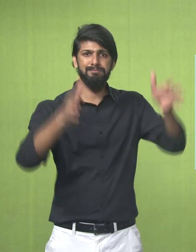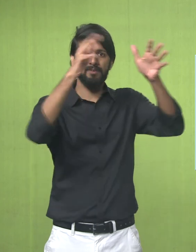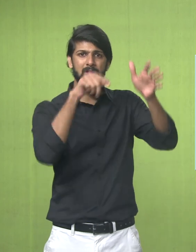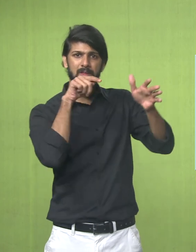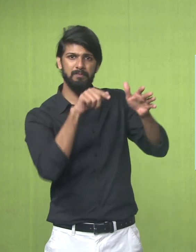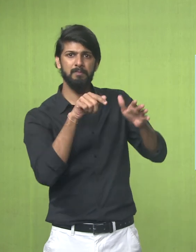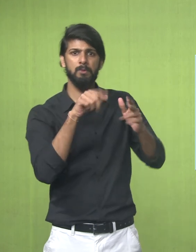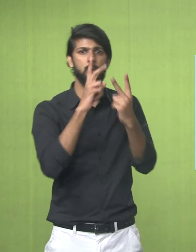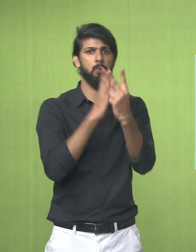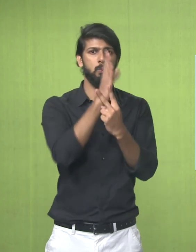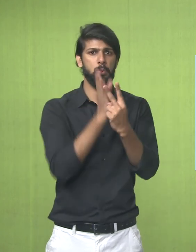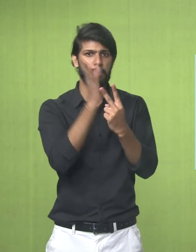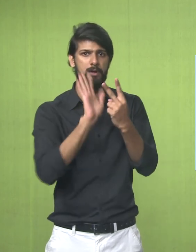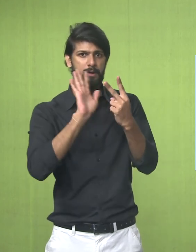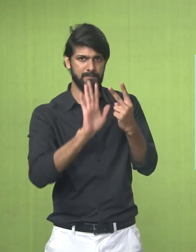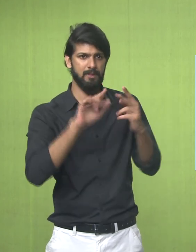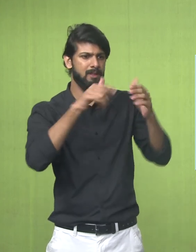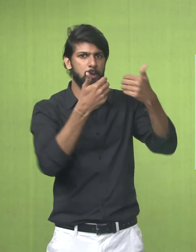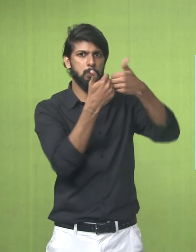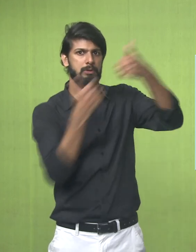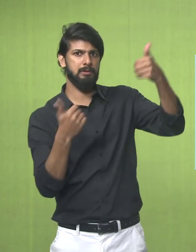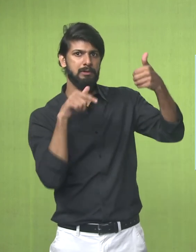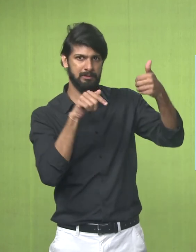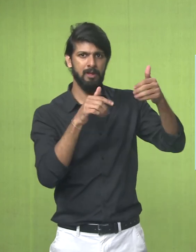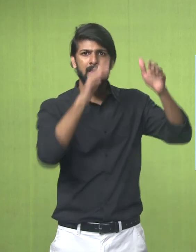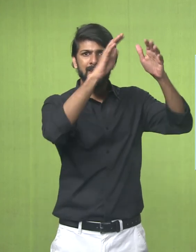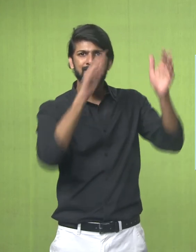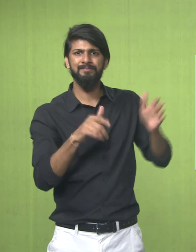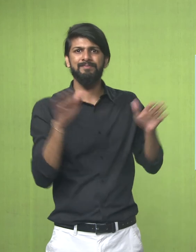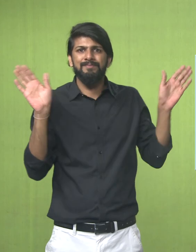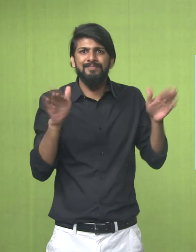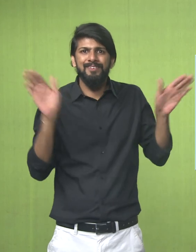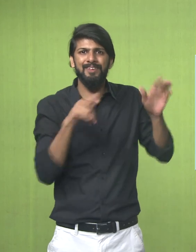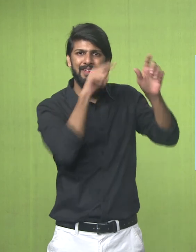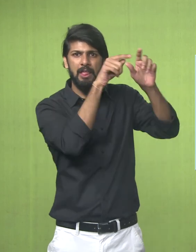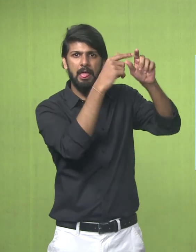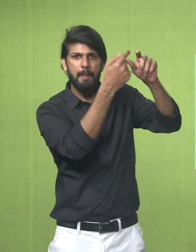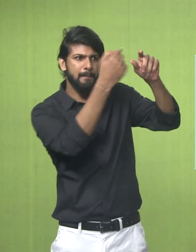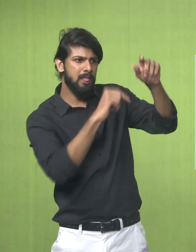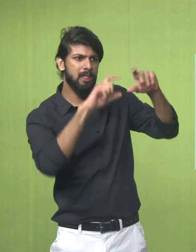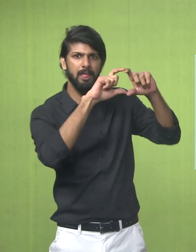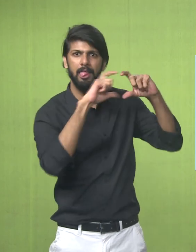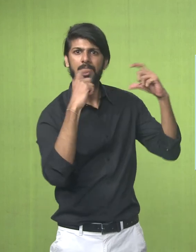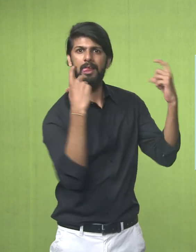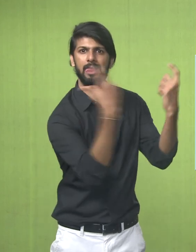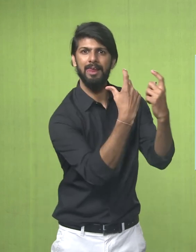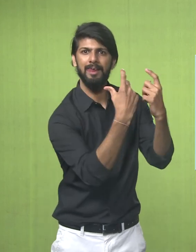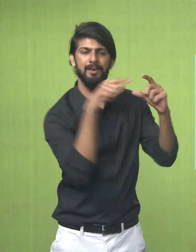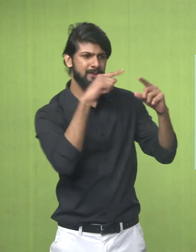This Pot Is Divided In Two Parts You Would See Separate Sections The First Or The Top